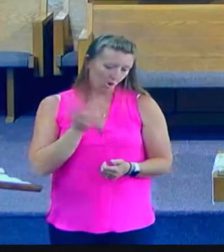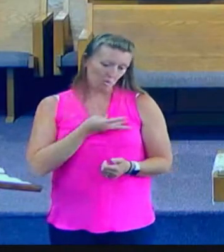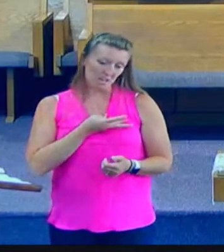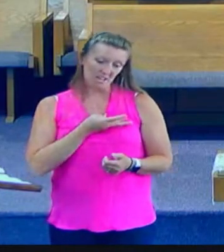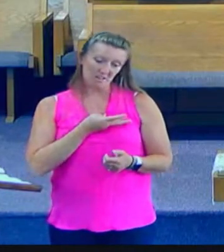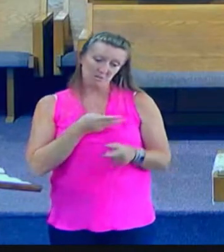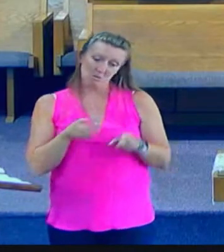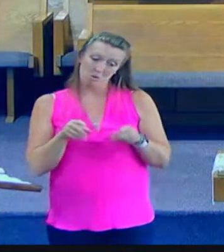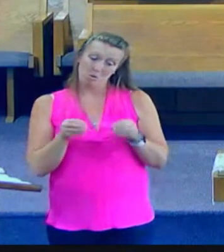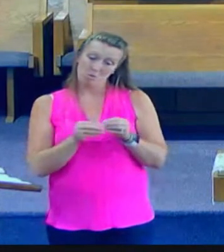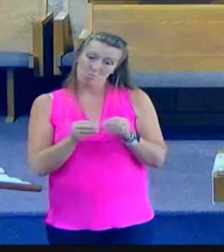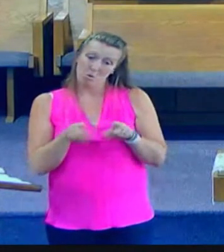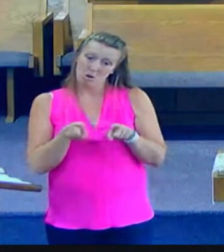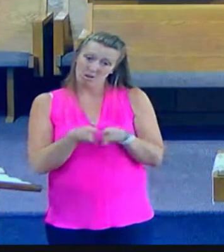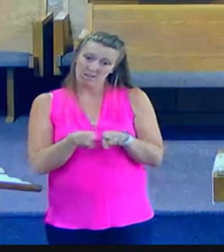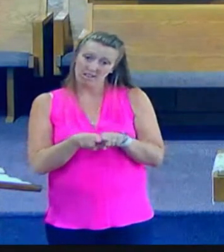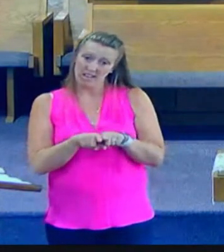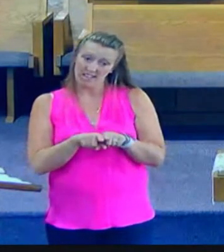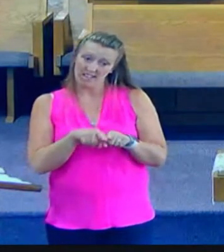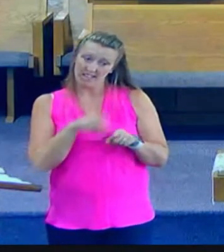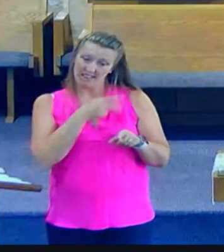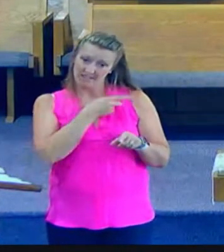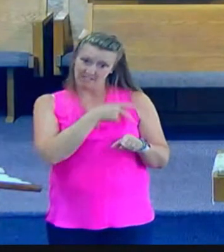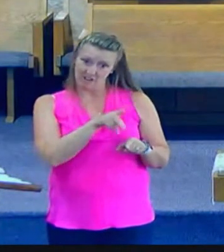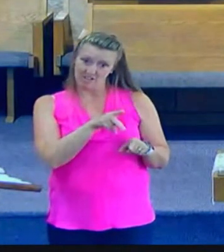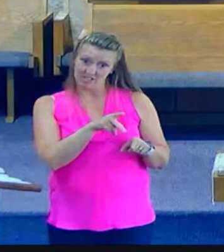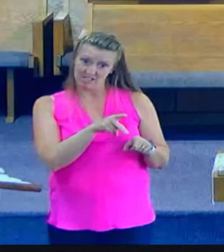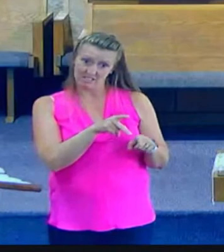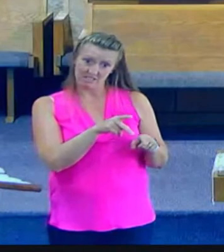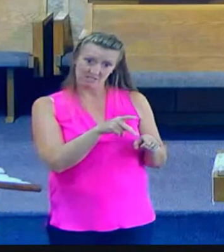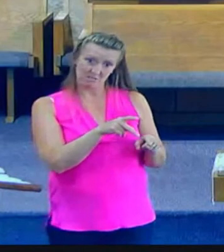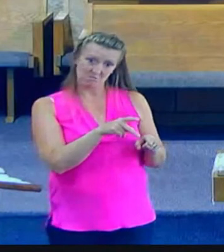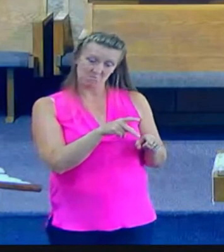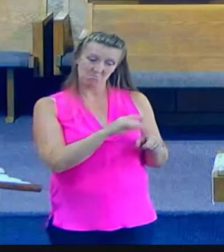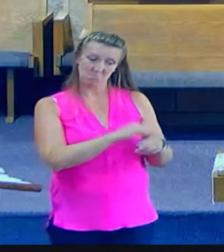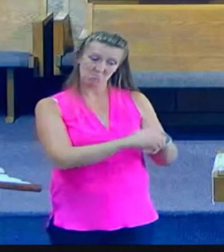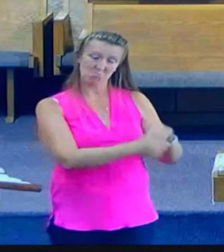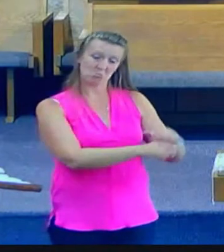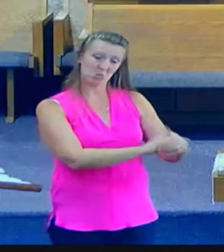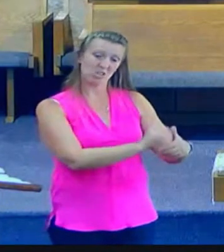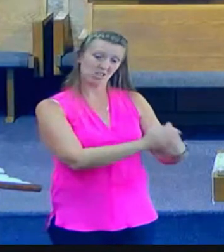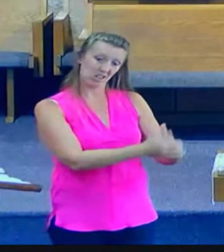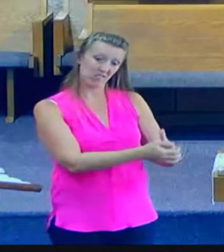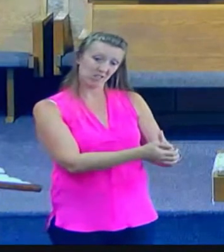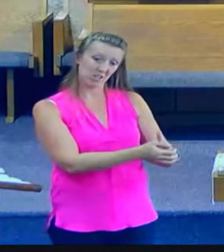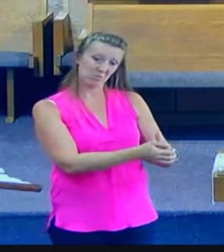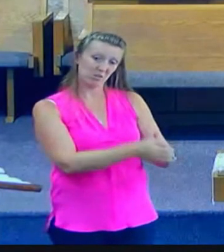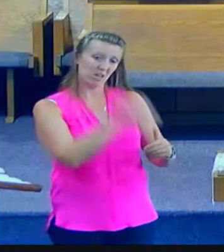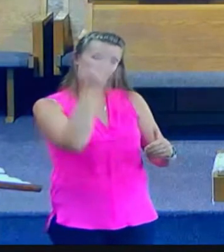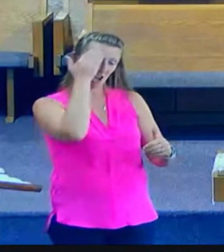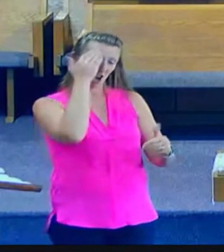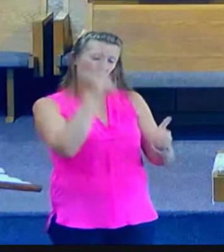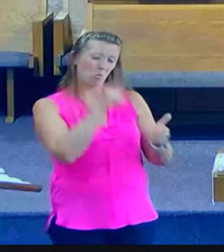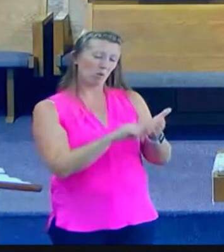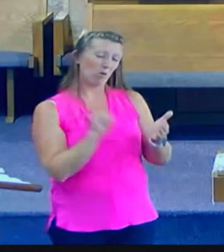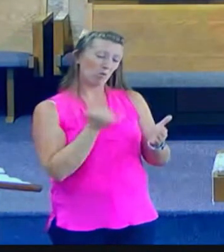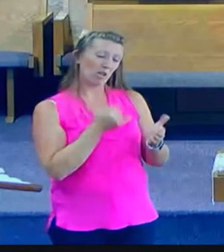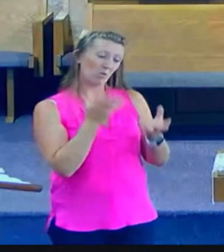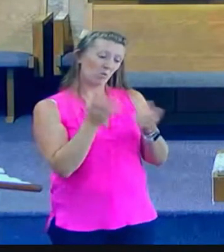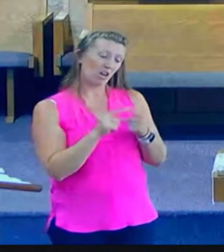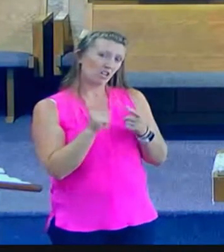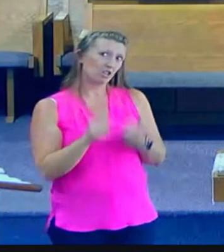Pharisees comfortable with just how much we're going to give to God and how much we're going to allow him in our lives